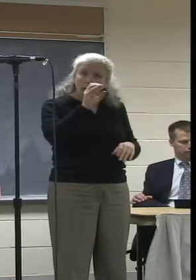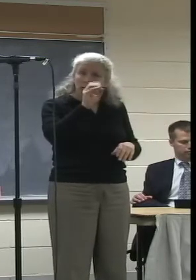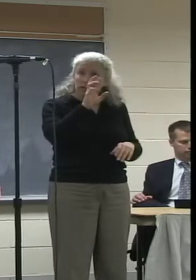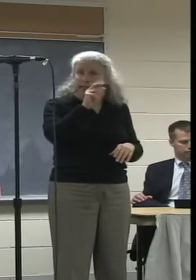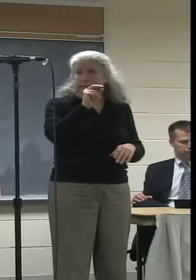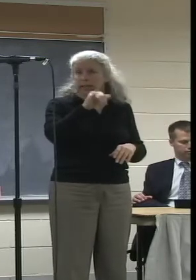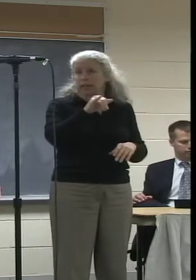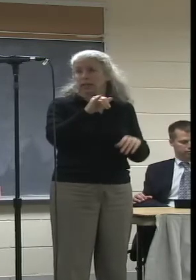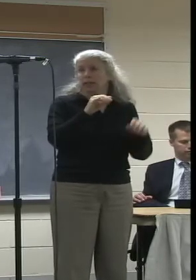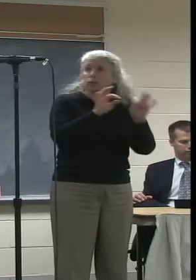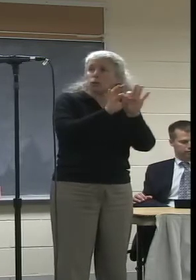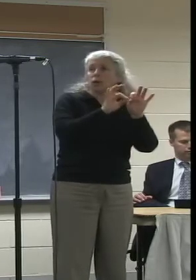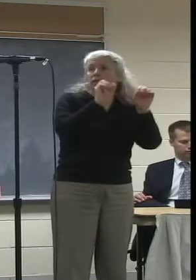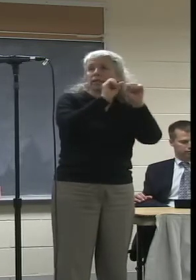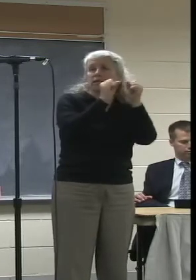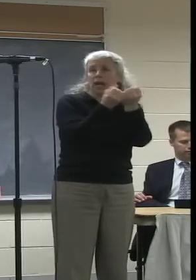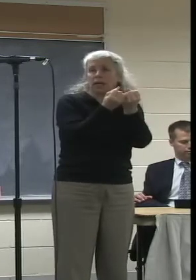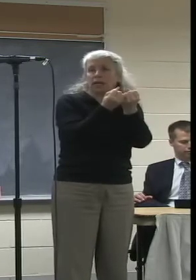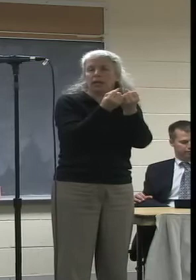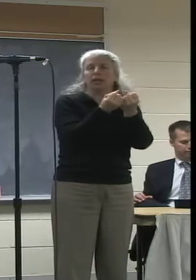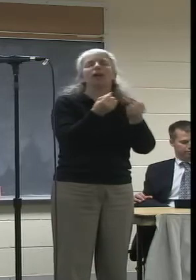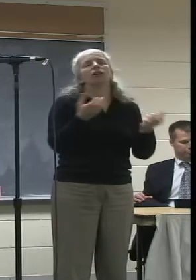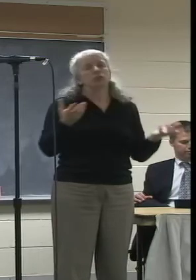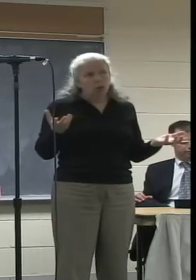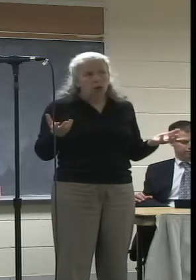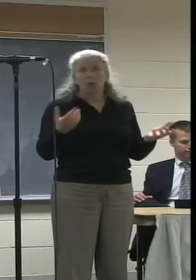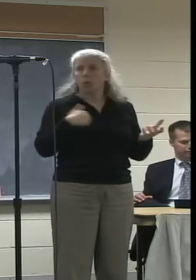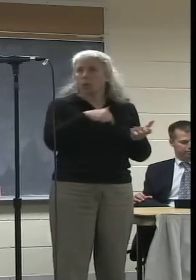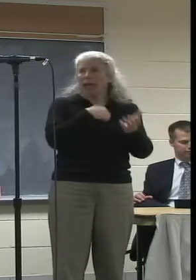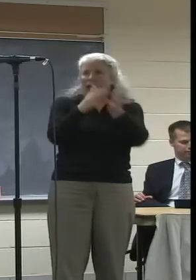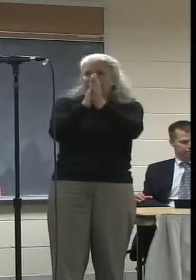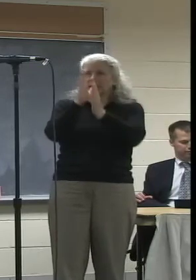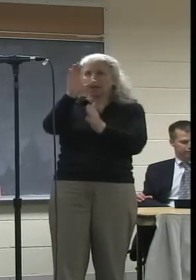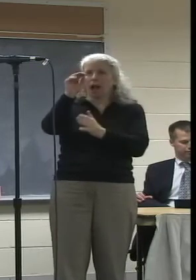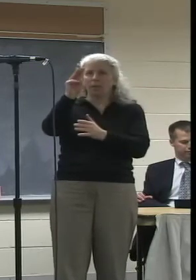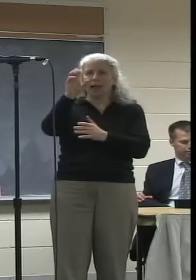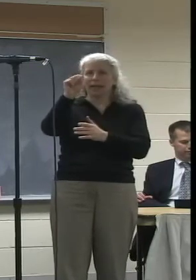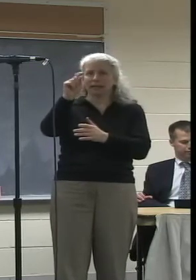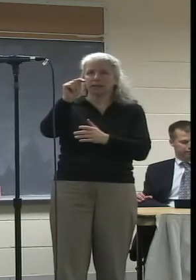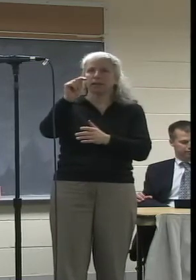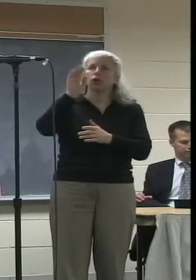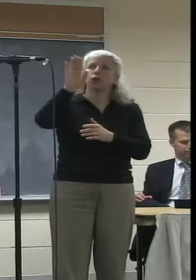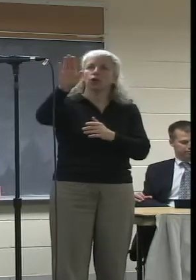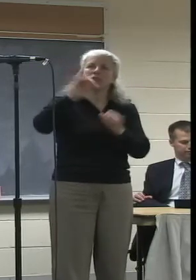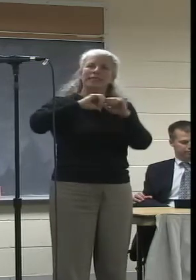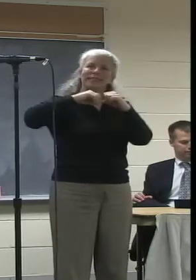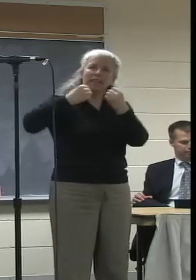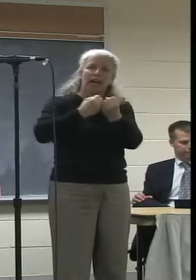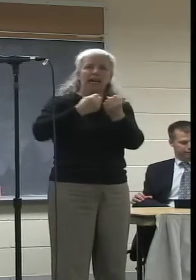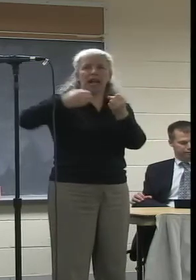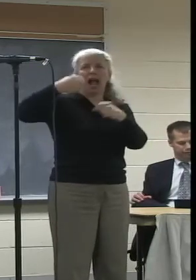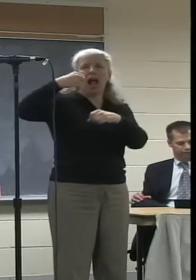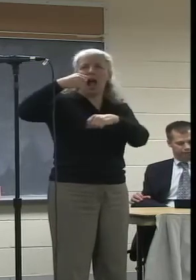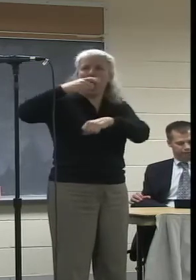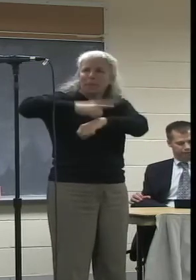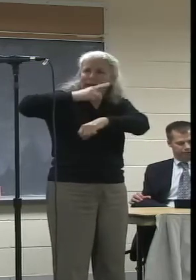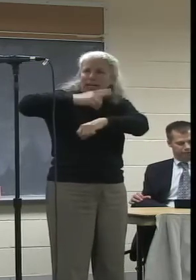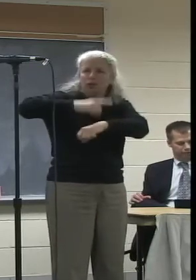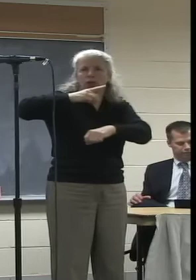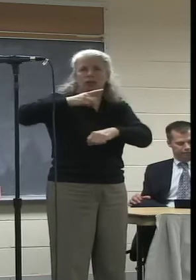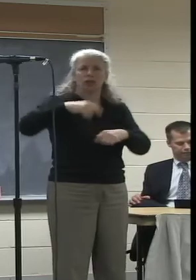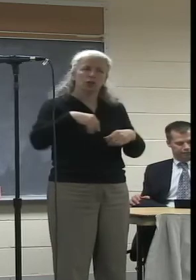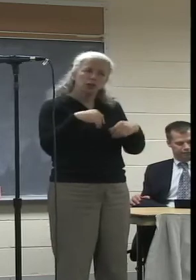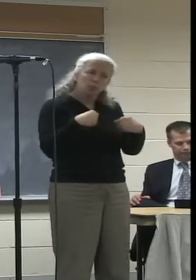we are asking Comcast to not only fulfill your societal obligation by supporting the communities that you're